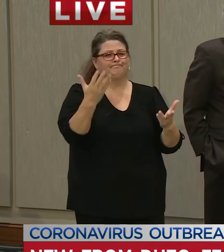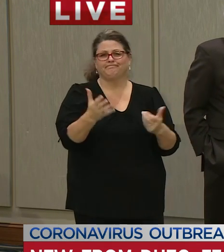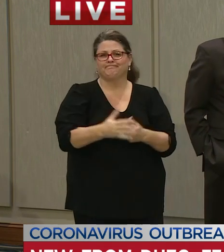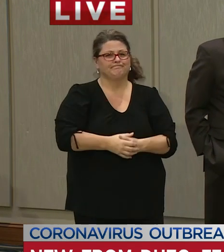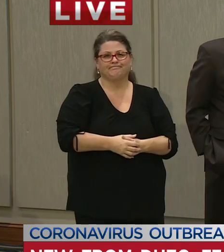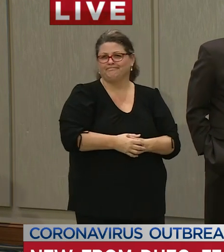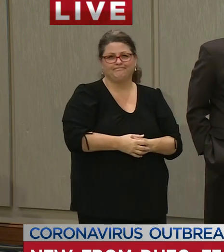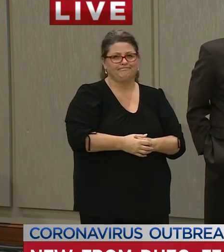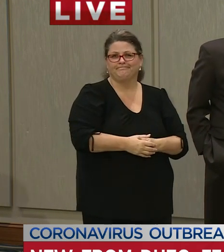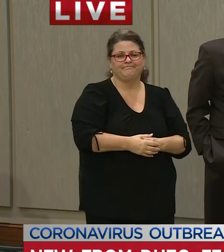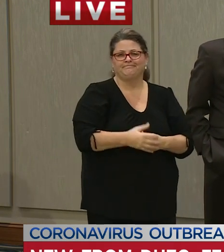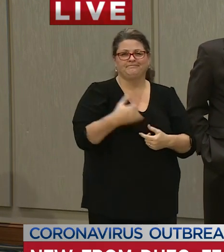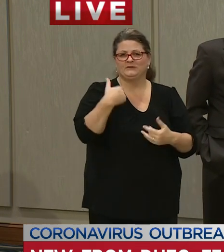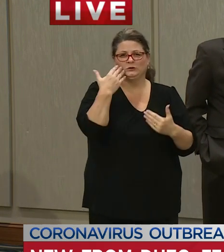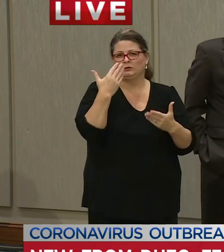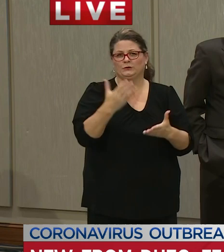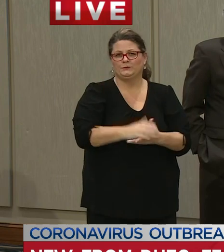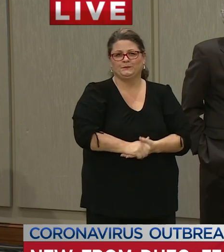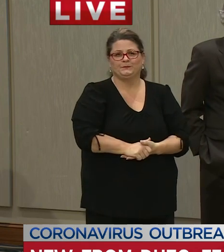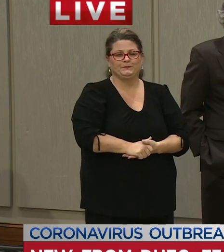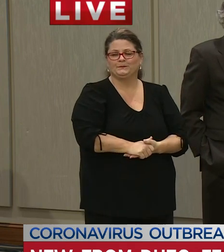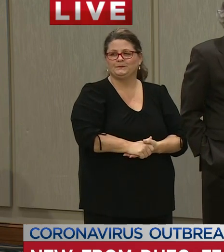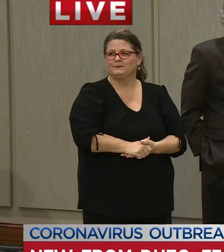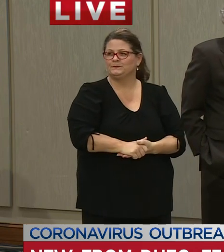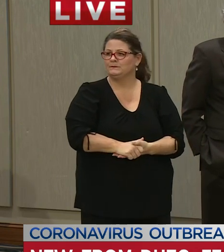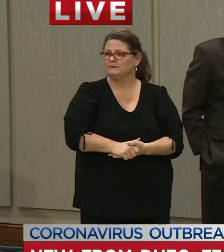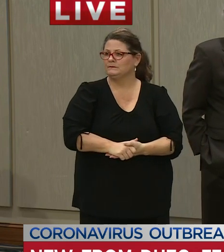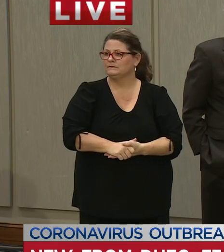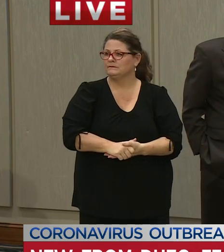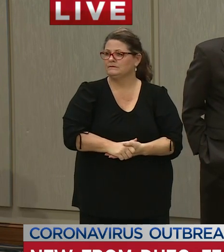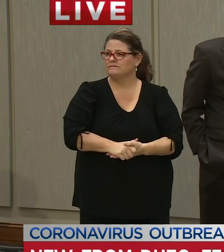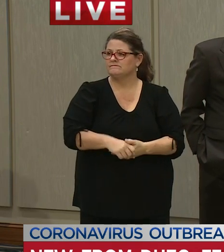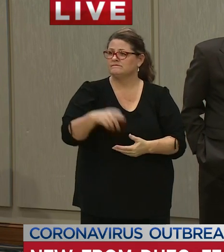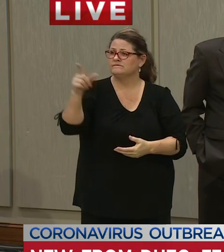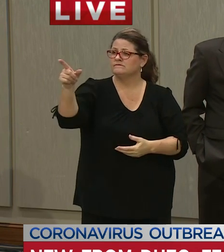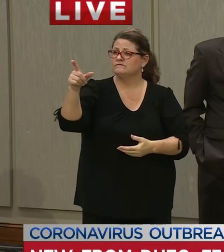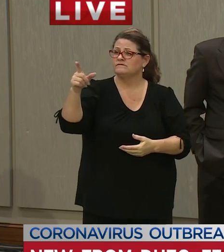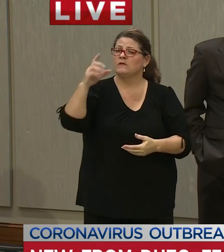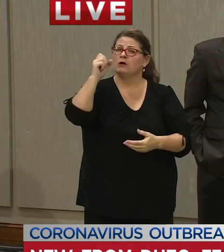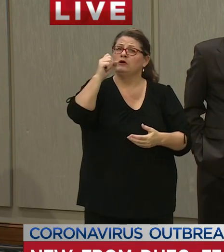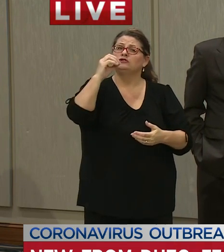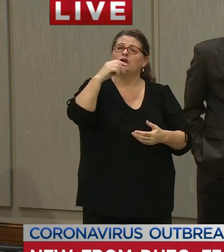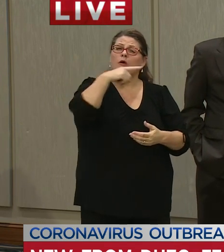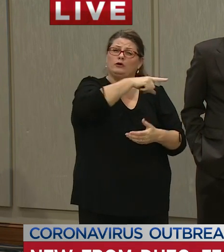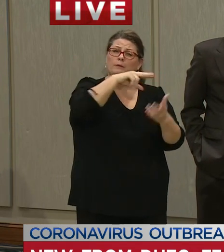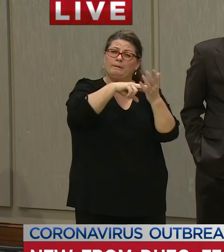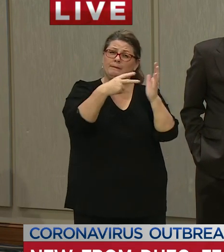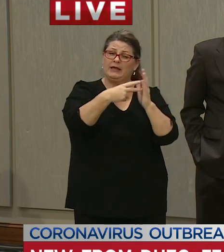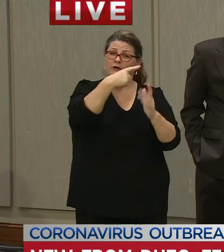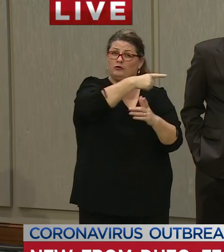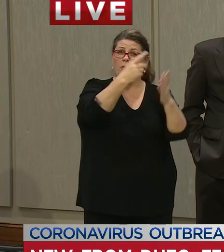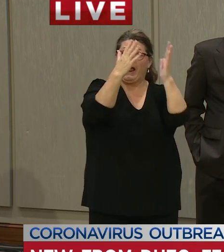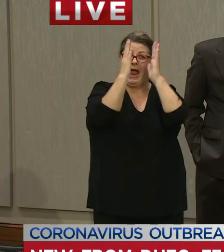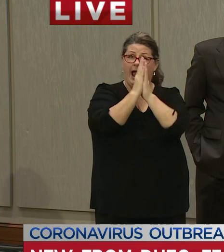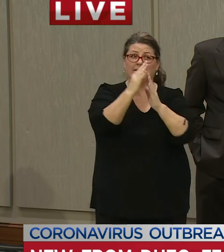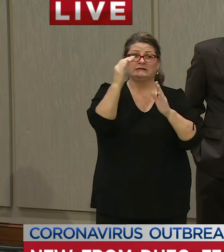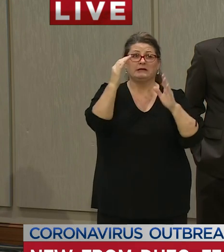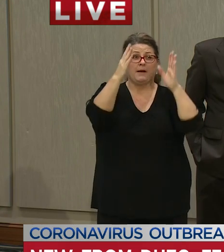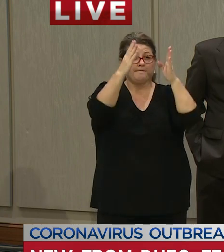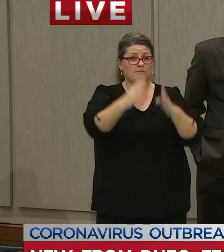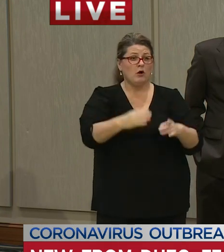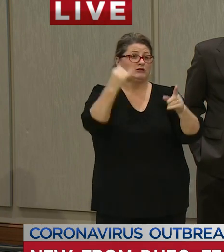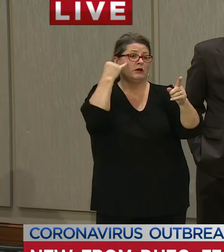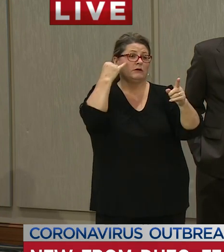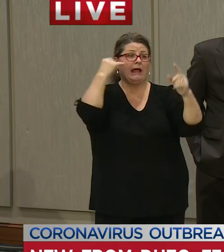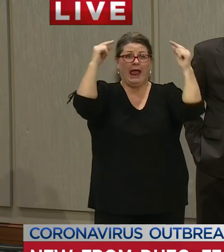i i don't we're asking people with mild symptoms to go get tested these days if i've had a